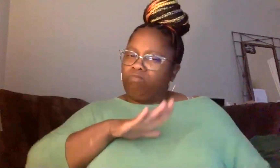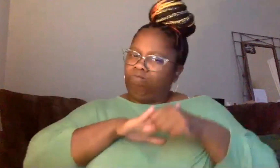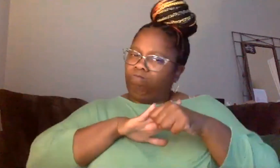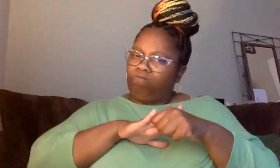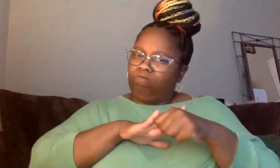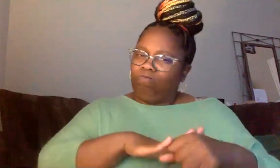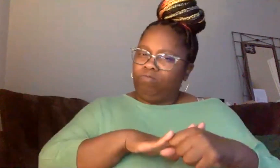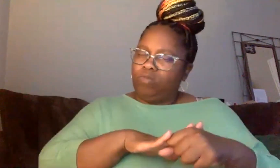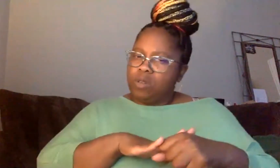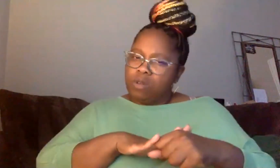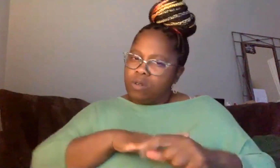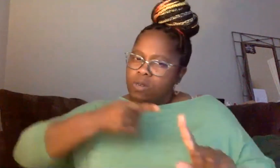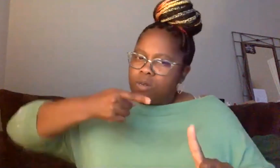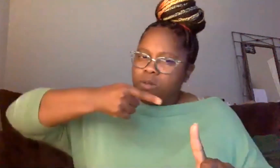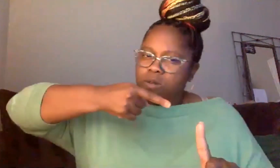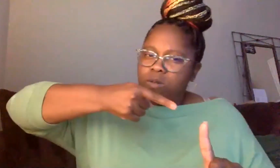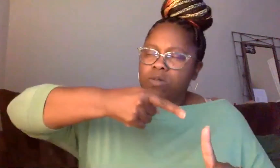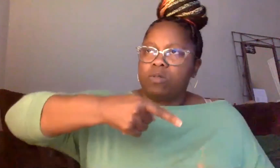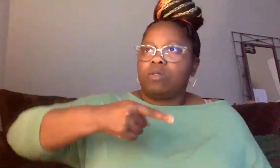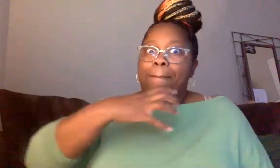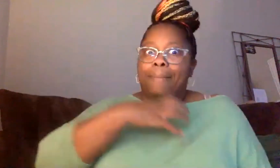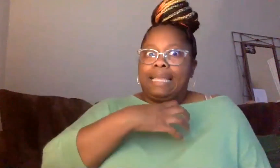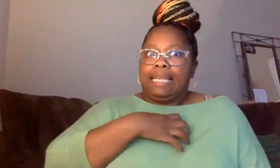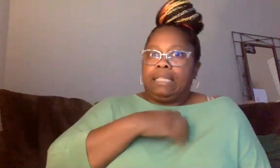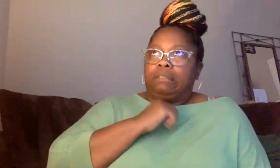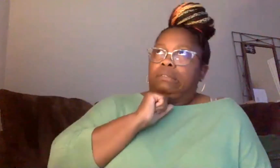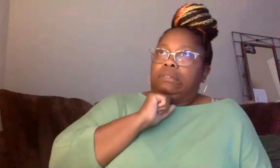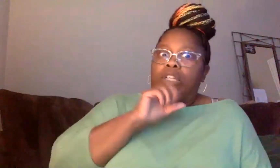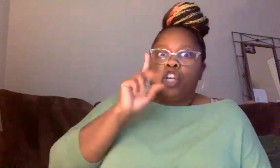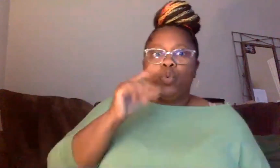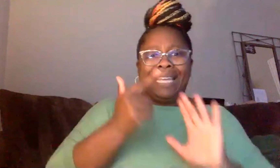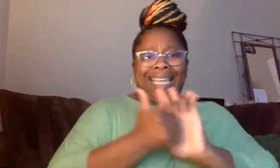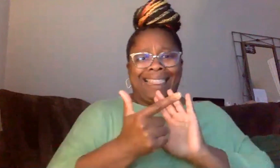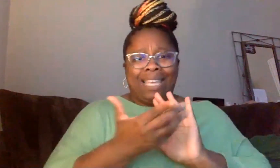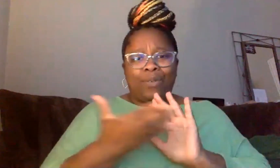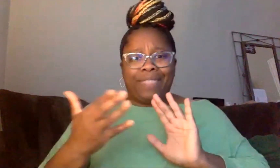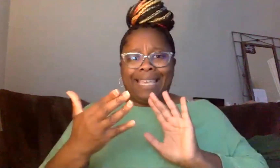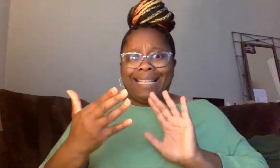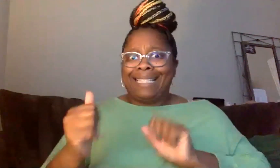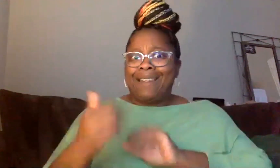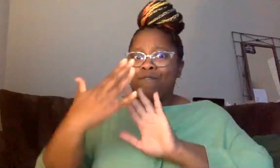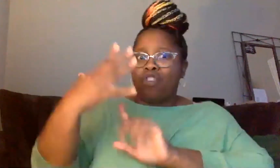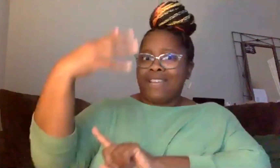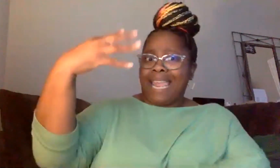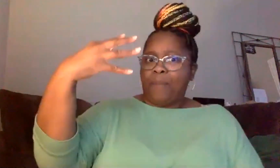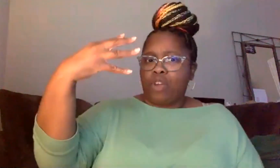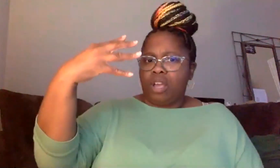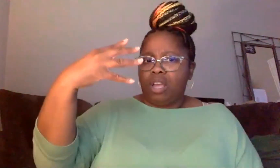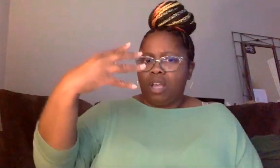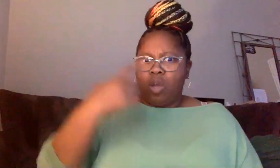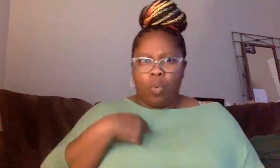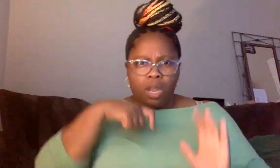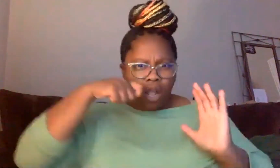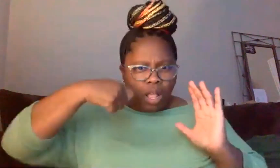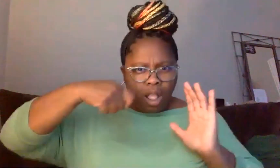tense right now. way the world is right now to where even police are even doing illegal things in front of a camera is because they know that we have their we have our foot